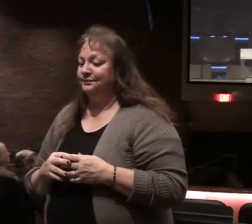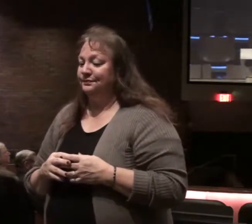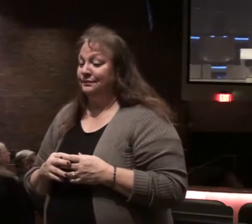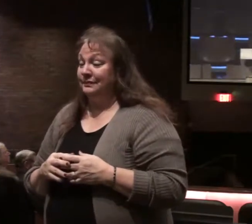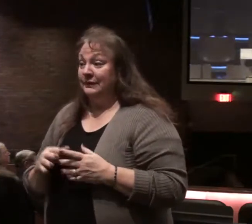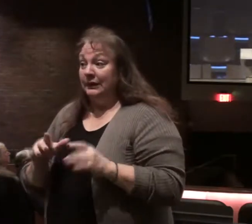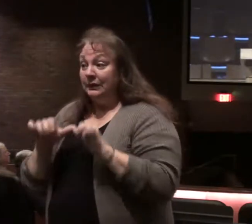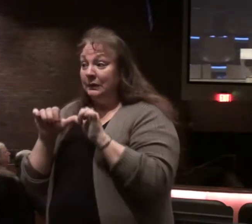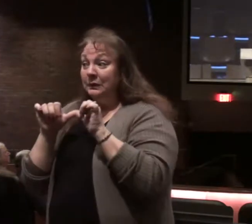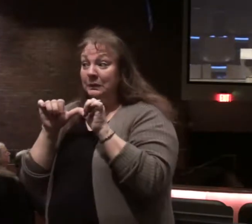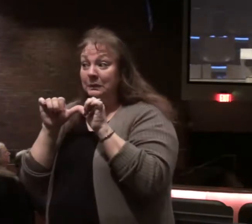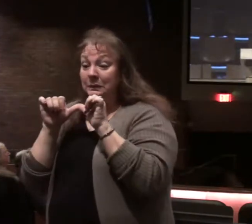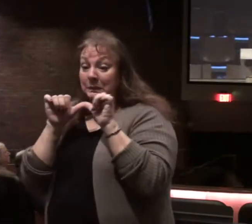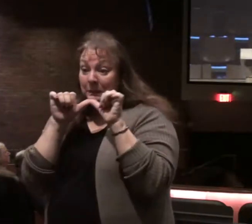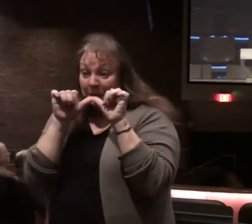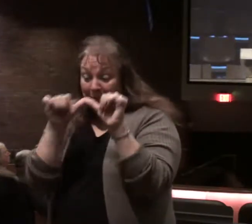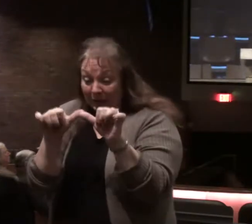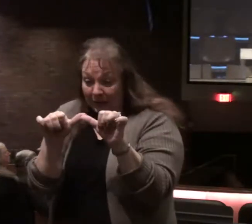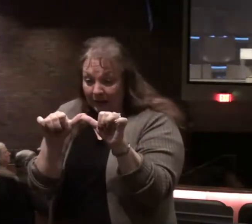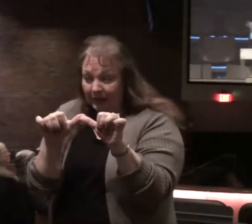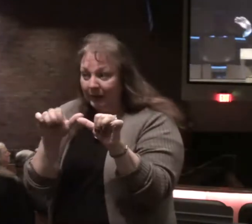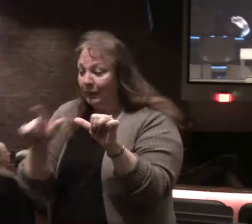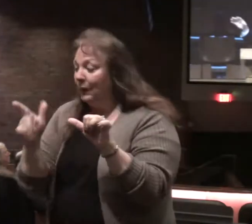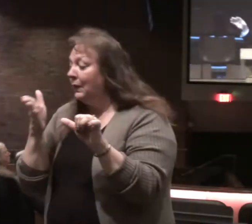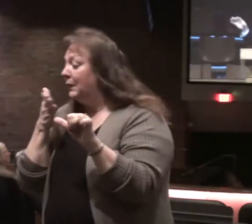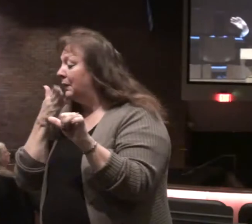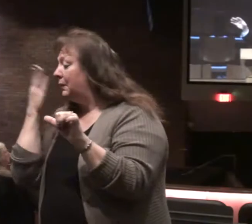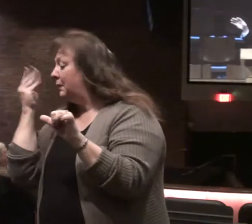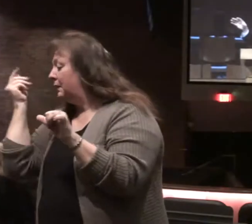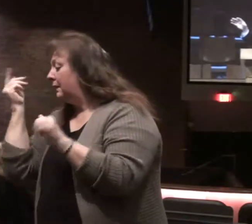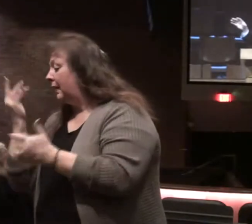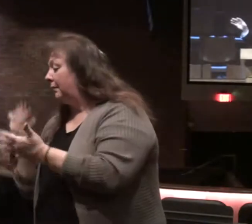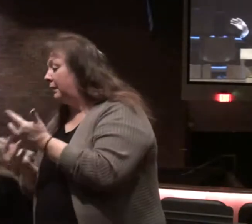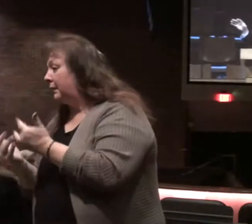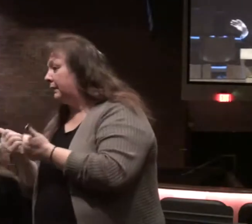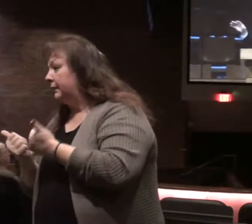will you remain through the judgment or will you be blown away and burned